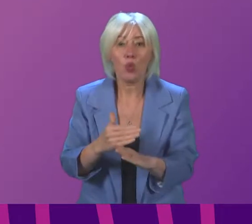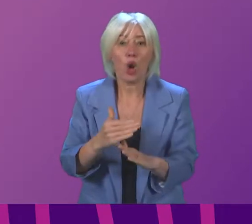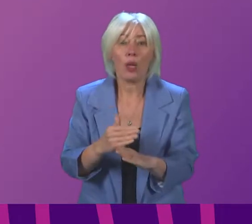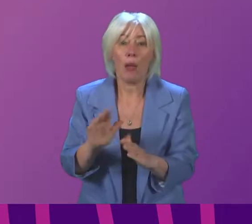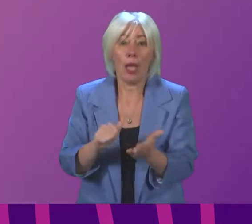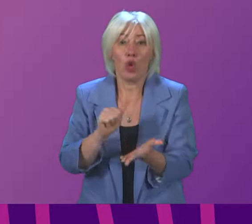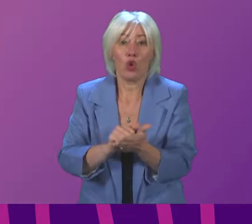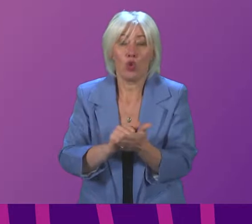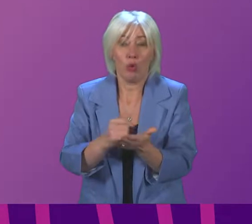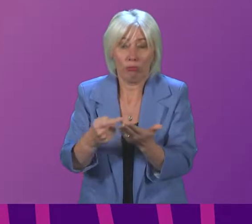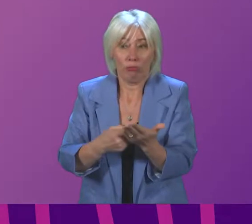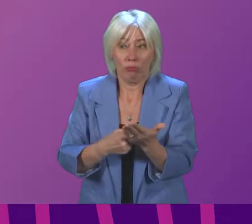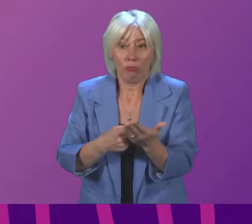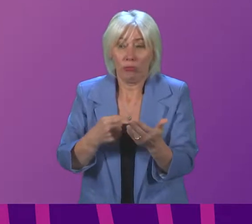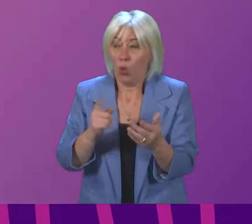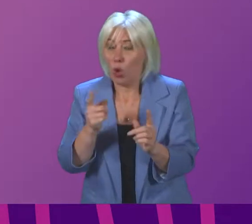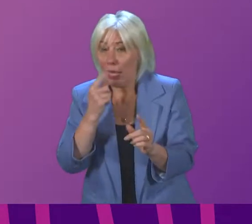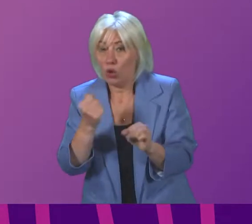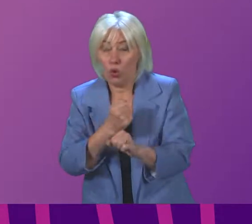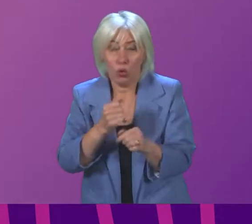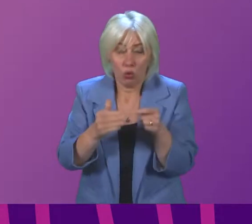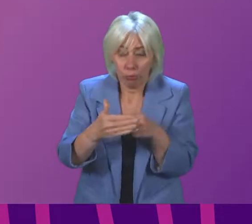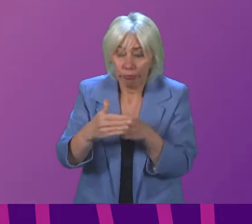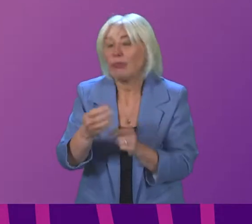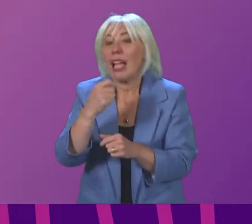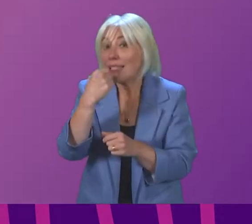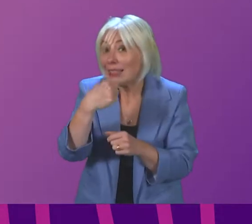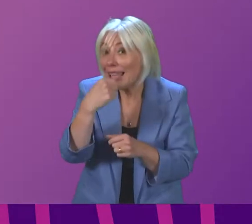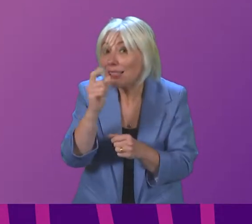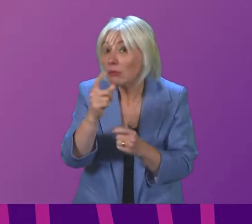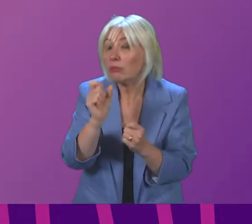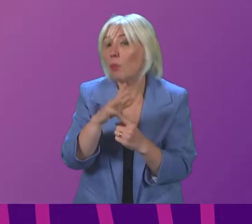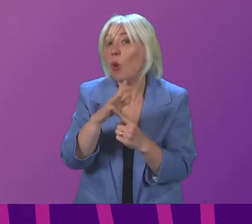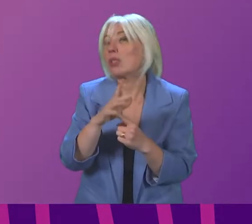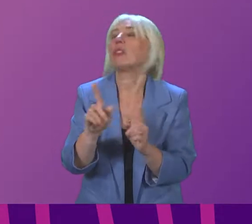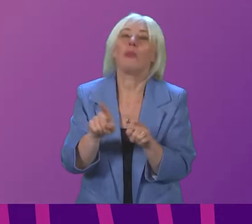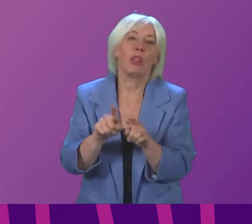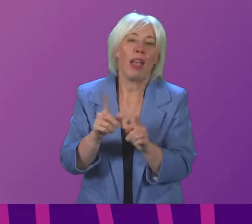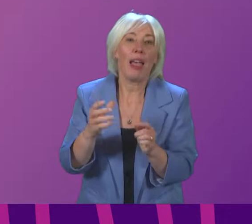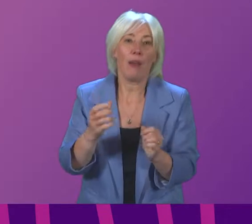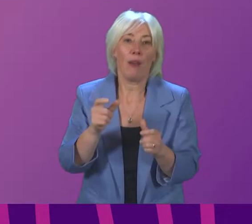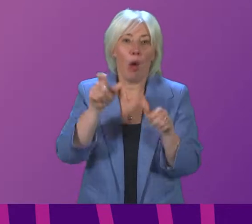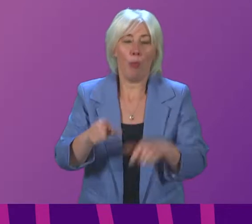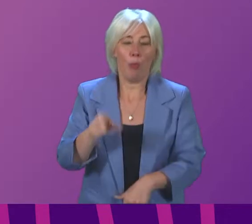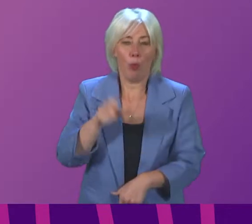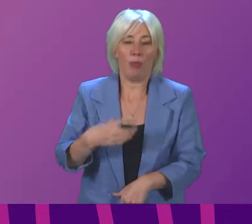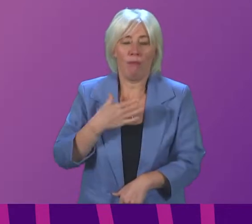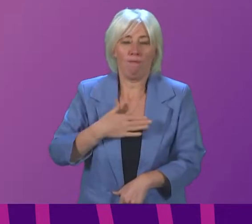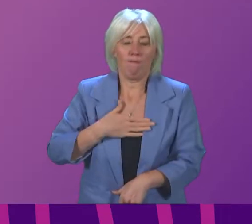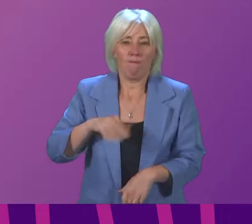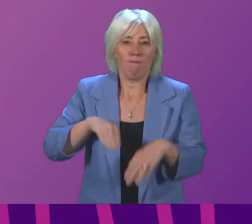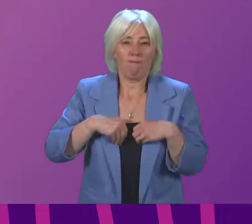appropriate mitigations testing is one of the most important mitigations and yes people who suffer from long COVID and have long term